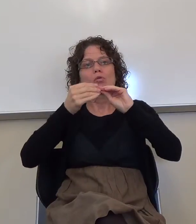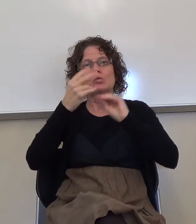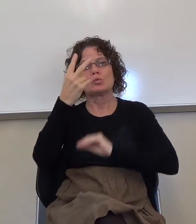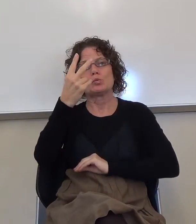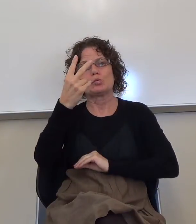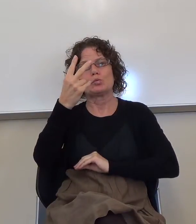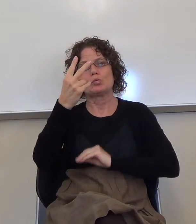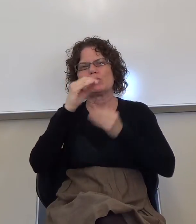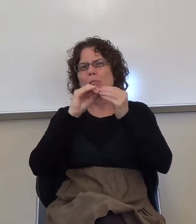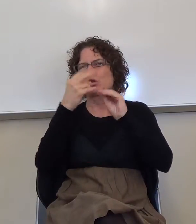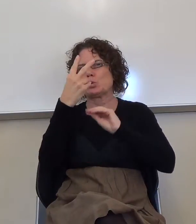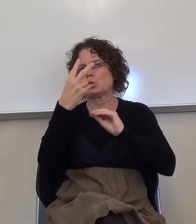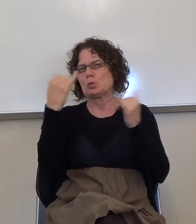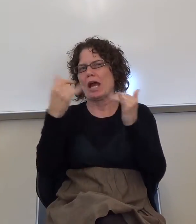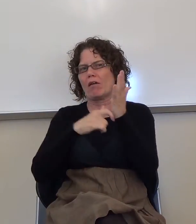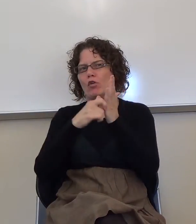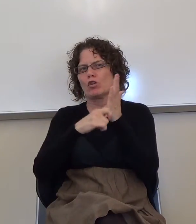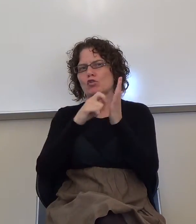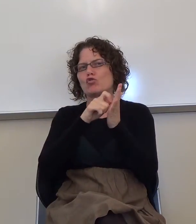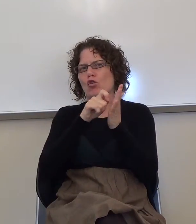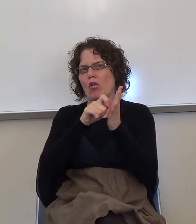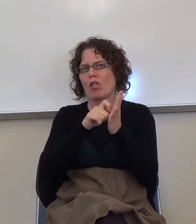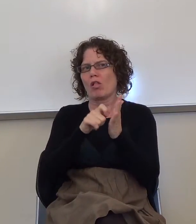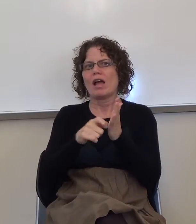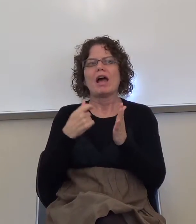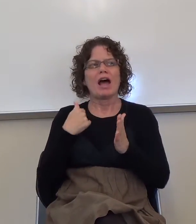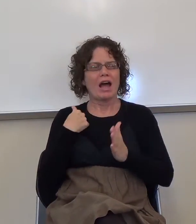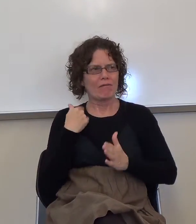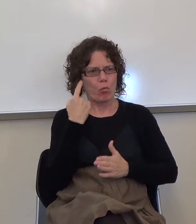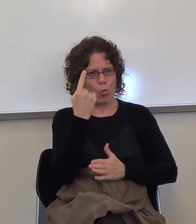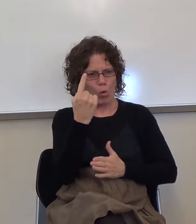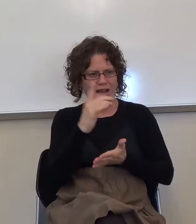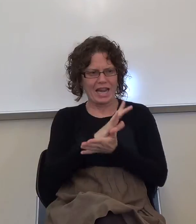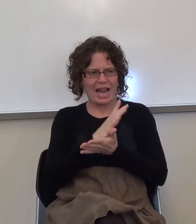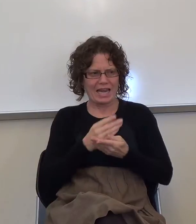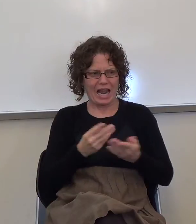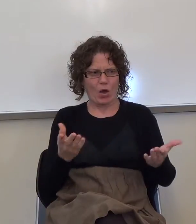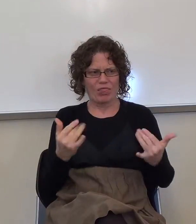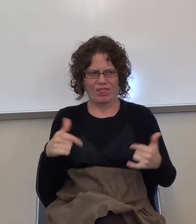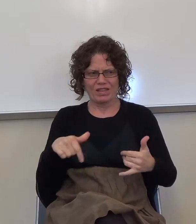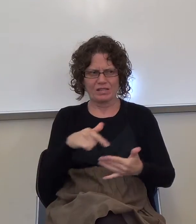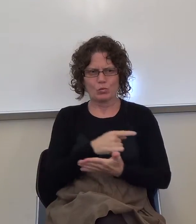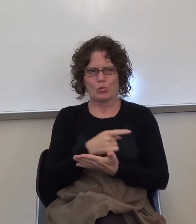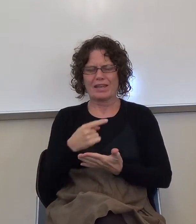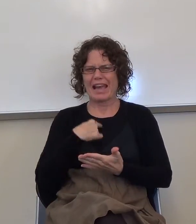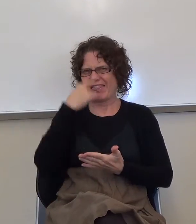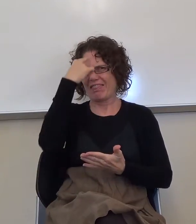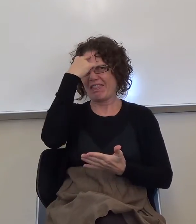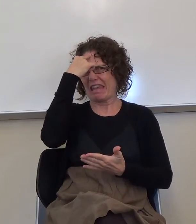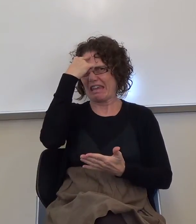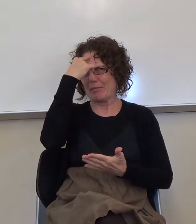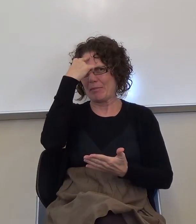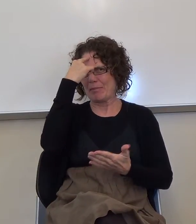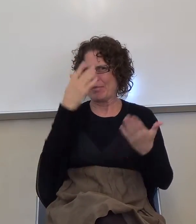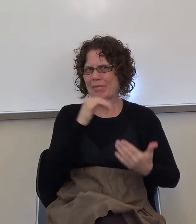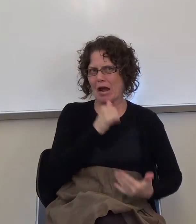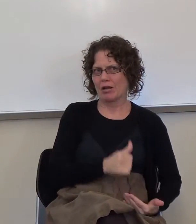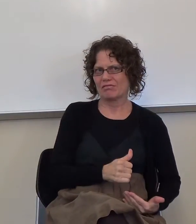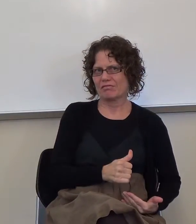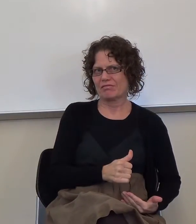at least one handout this week. I'm not sure. Maybe, maybe not, we may not see handouts up